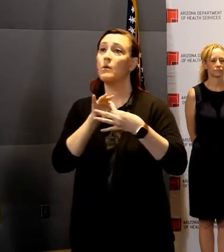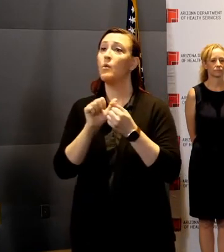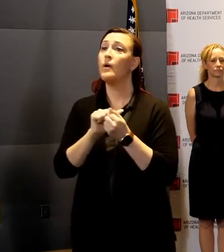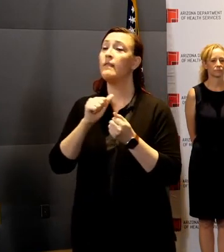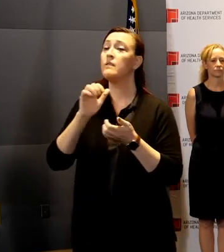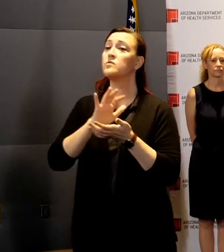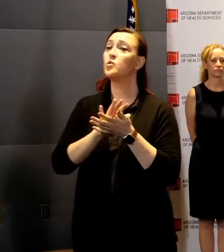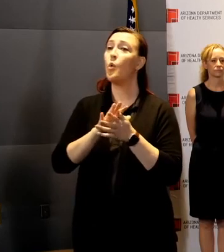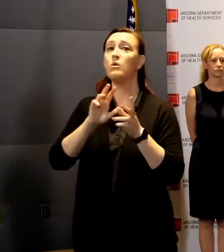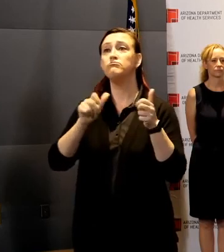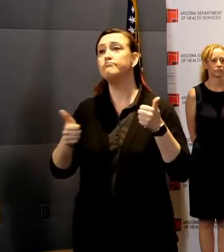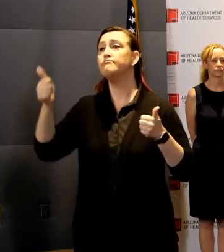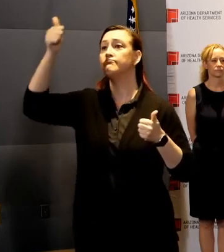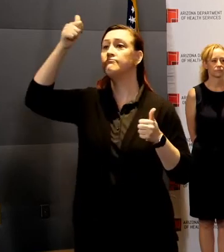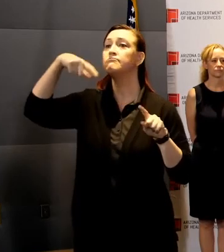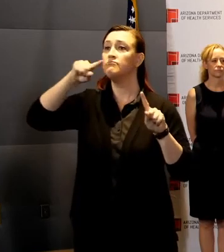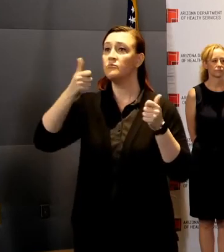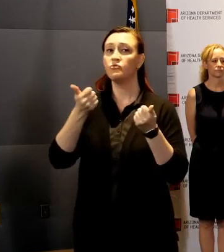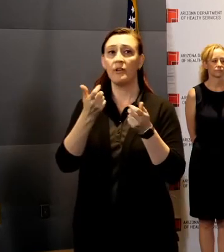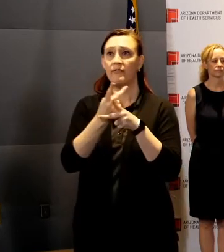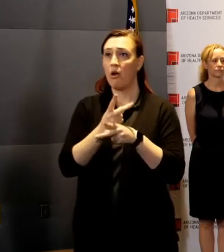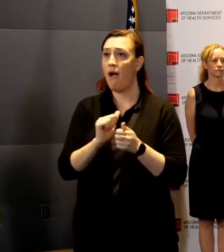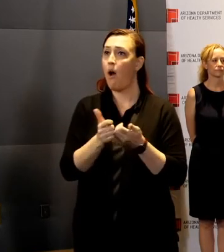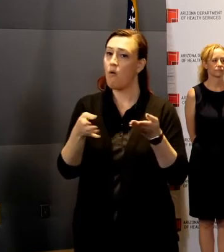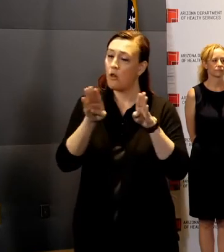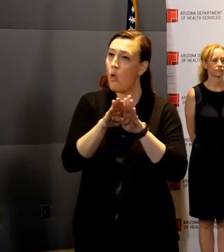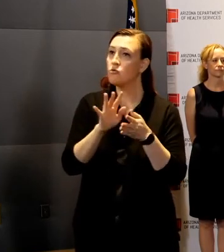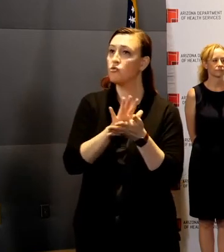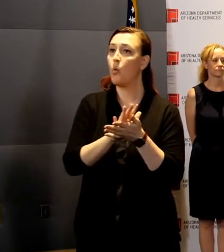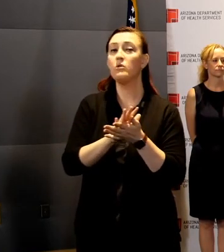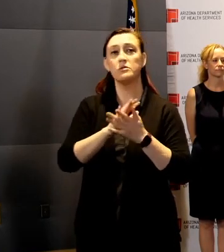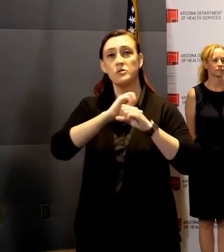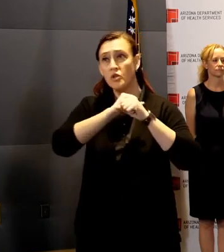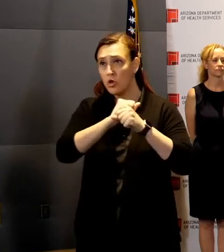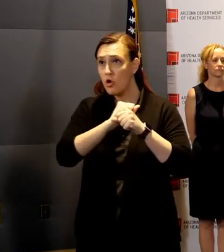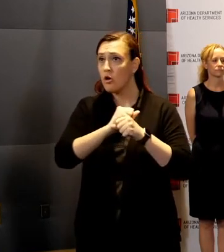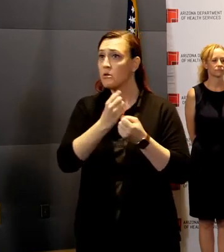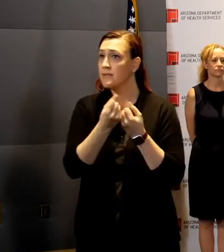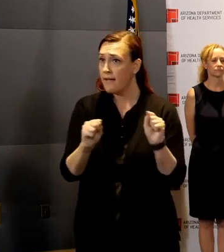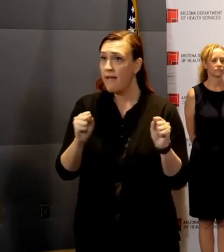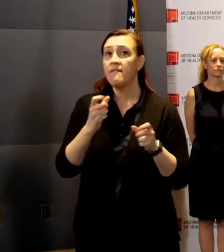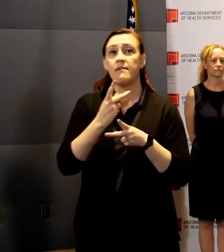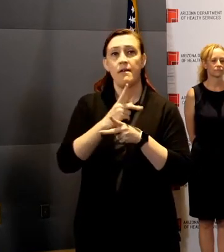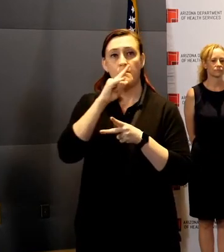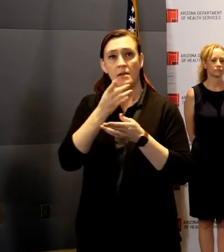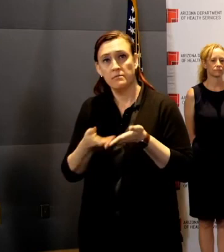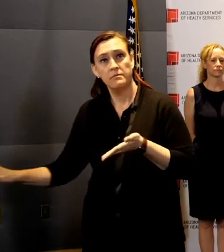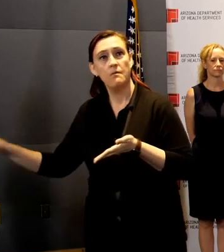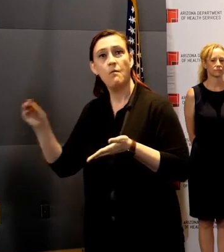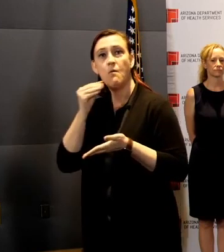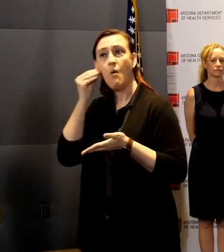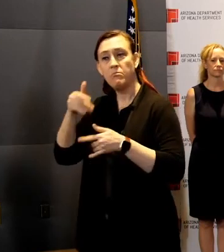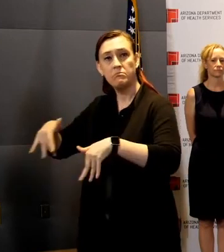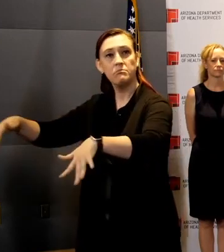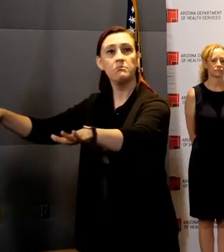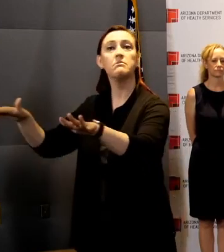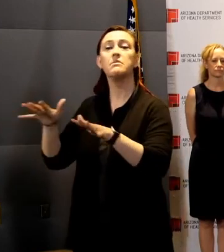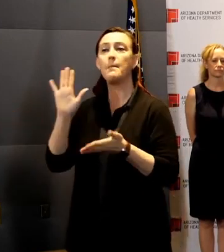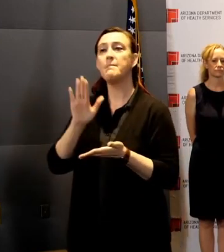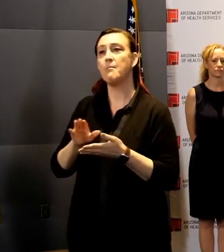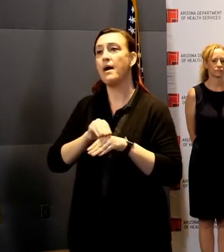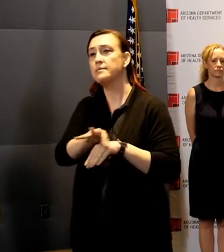Kathy Hoffman, to securely close our schools with a priority to minimize the impacts on our students and teachers.